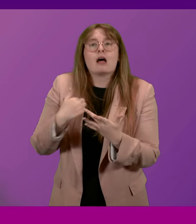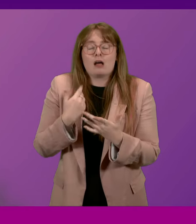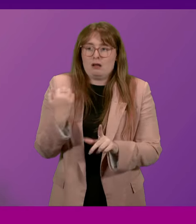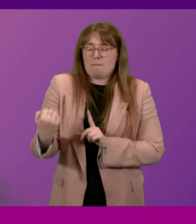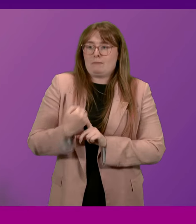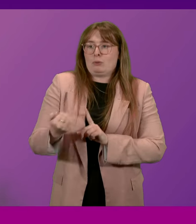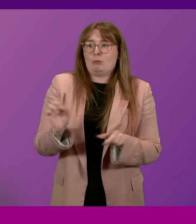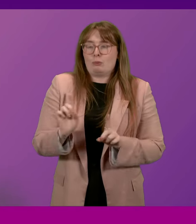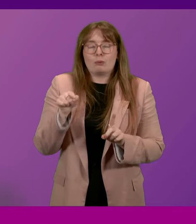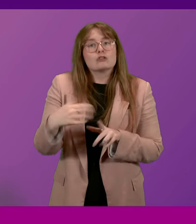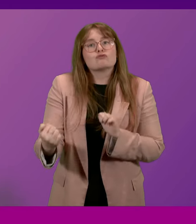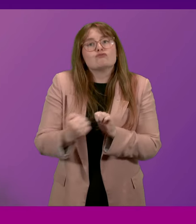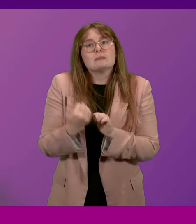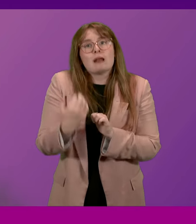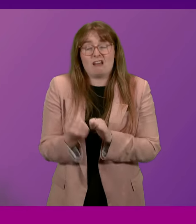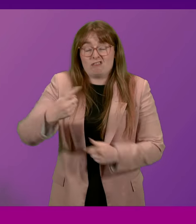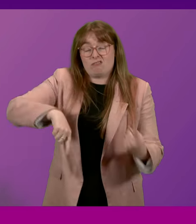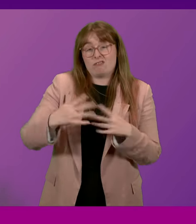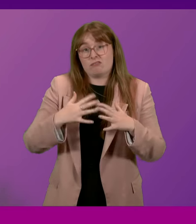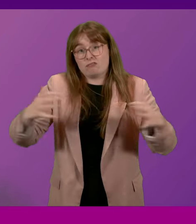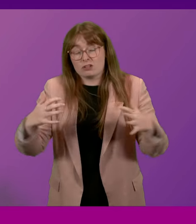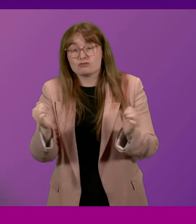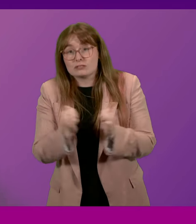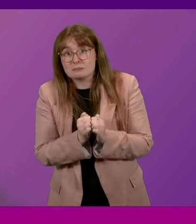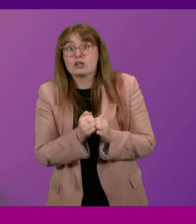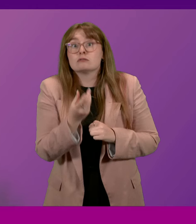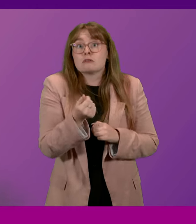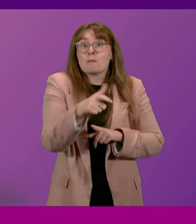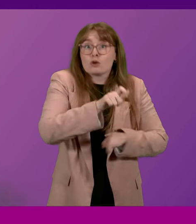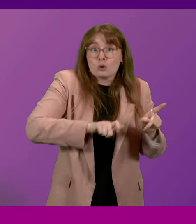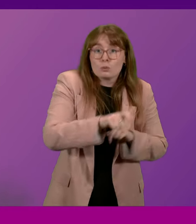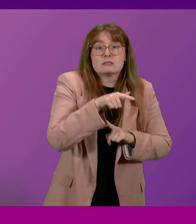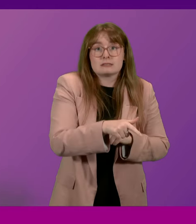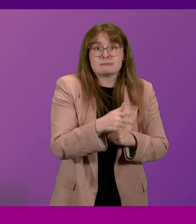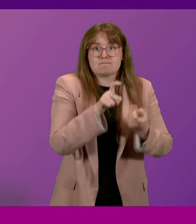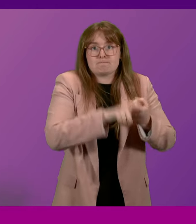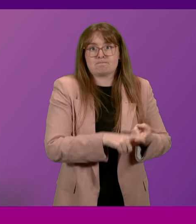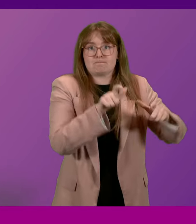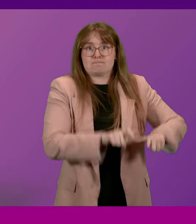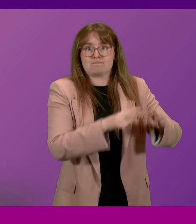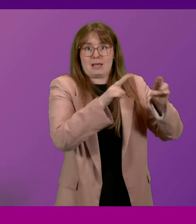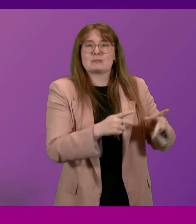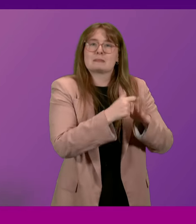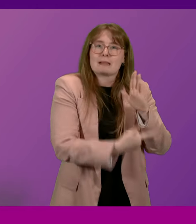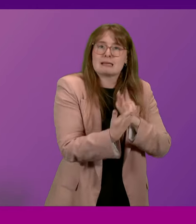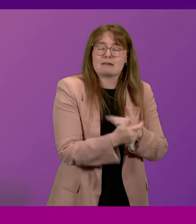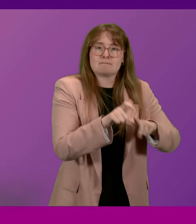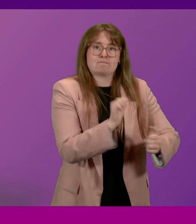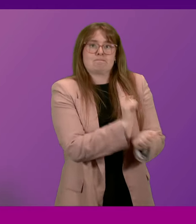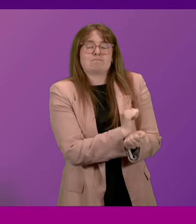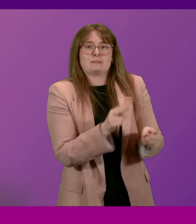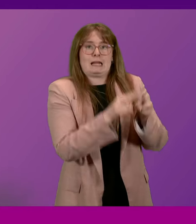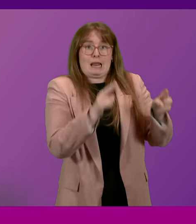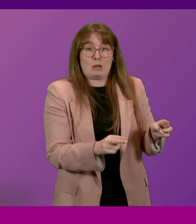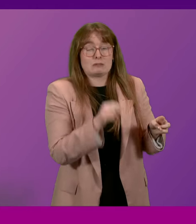we could get agreement across this chamber there are those in our communities who are housebound potentially with disabilities who have